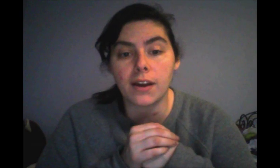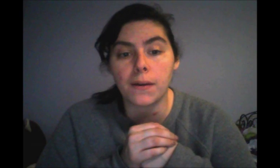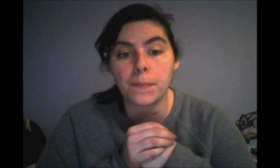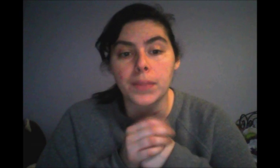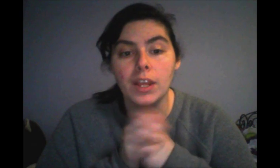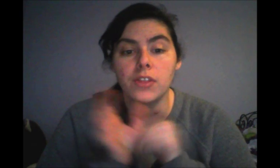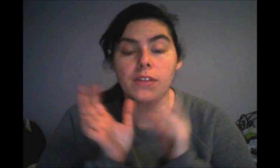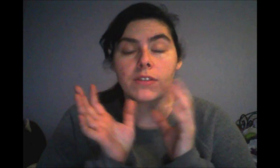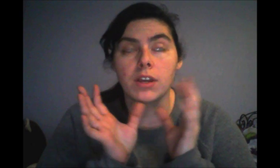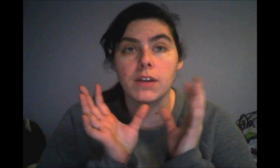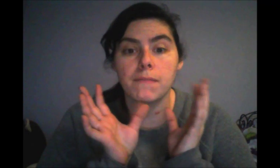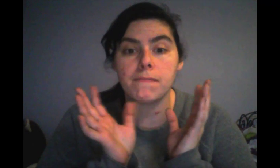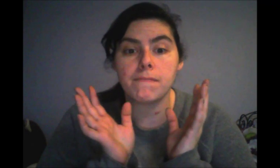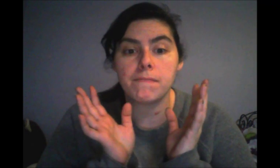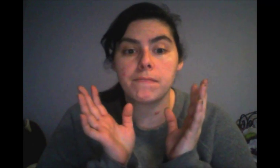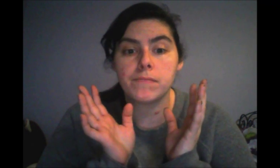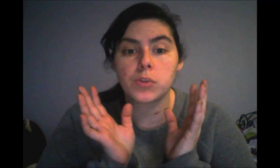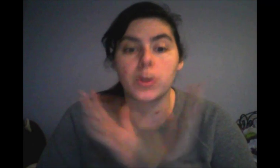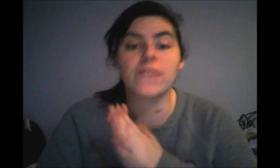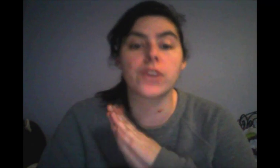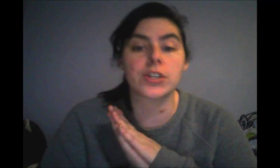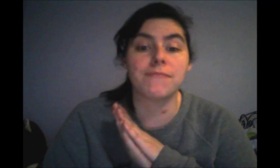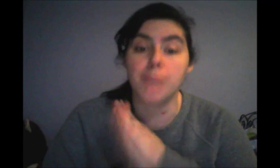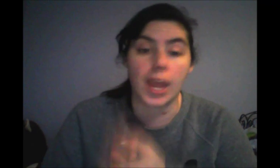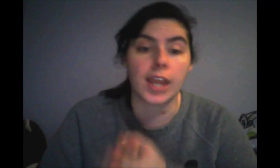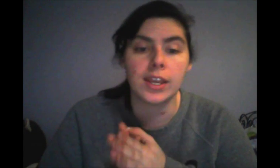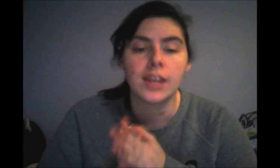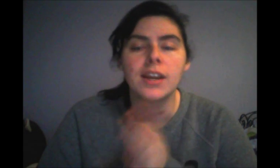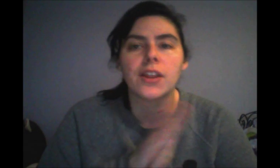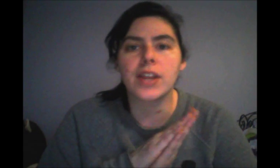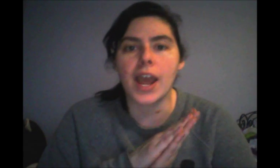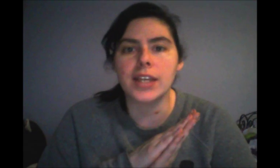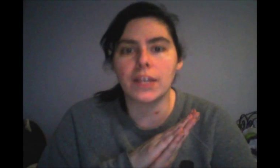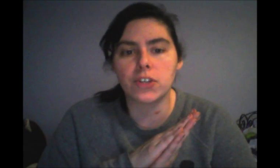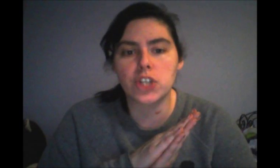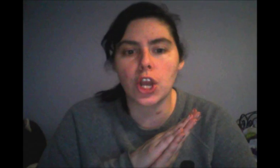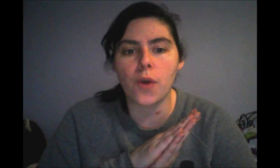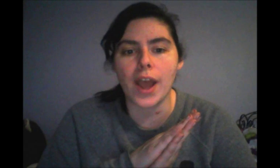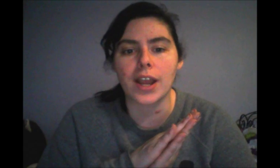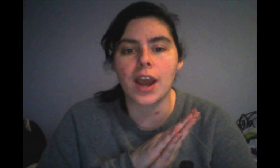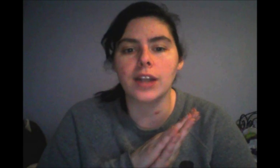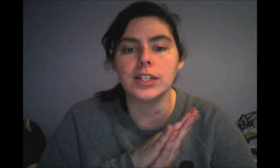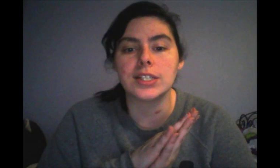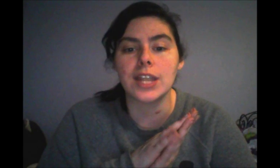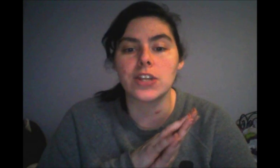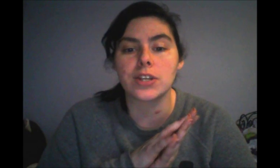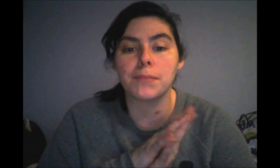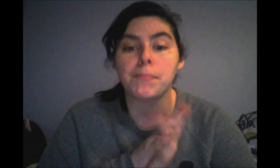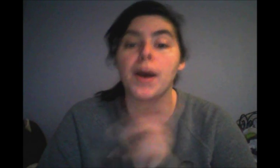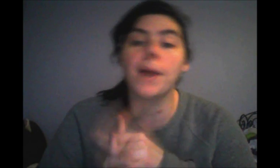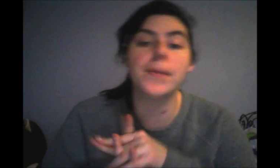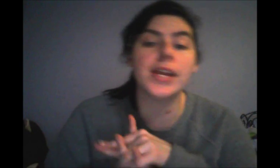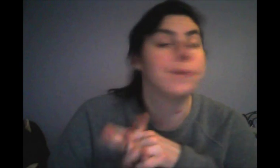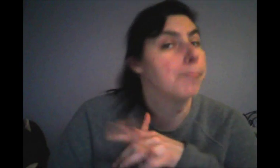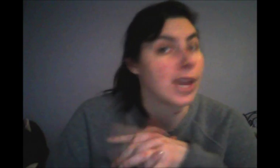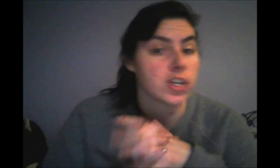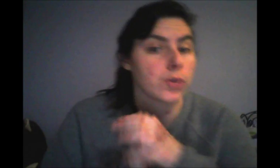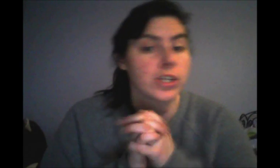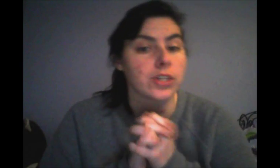um, the 21st of May, the guys have a show at Connelly Station Pub in Bayshore, so